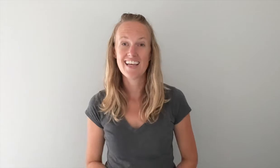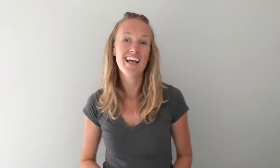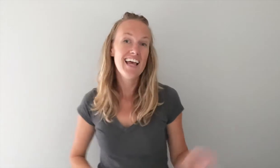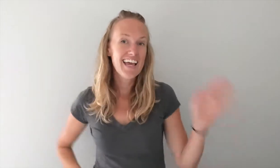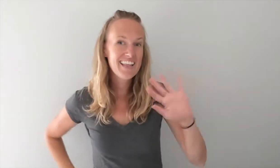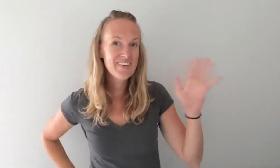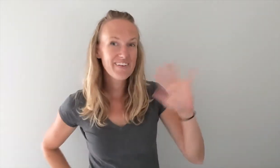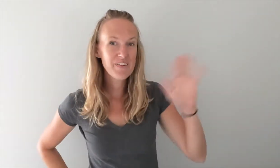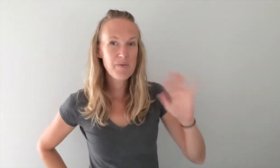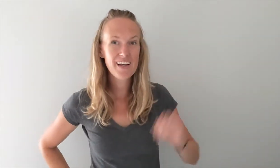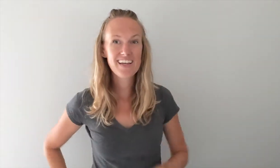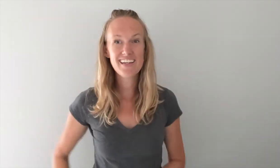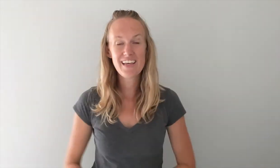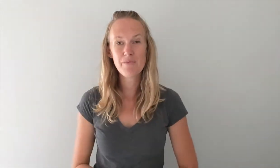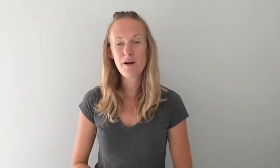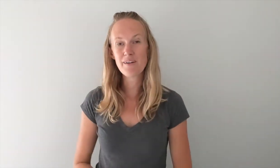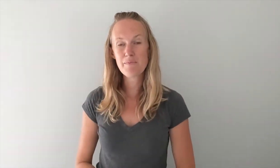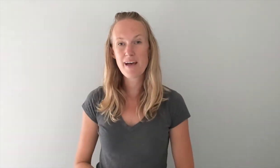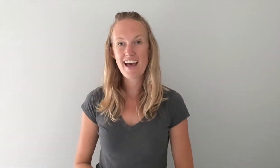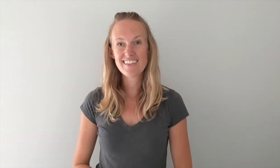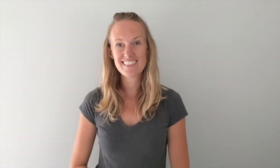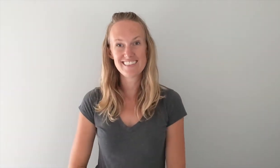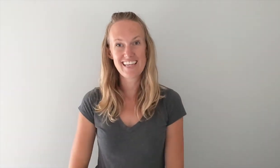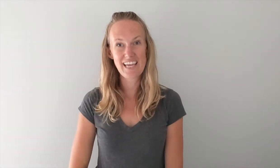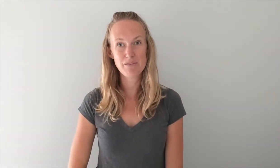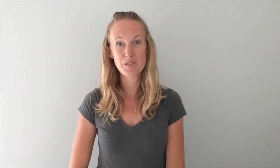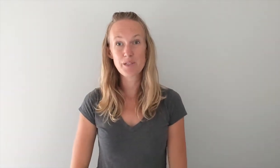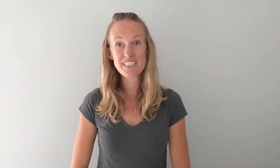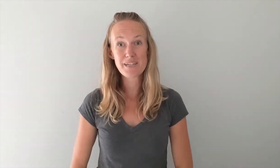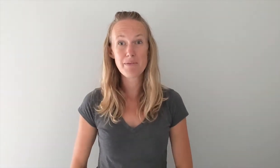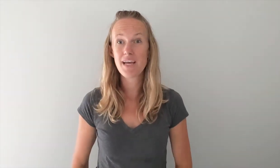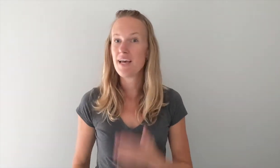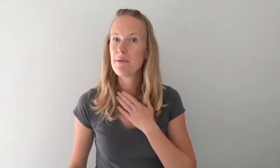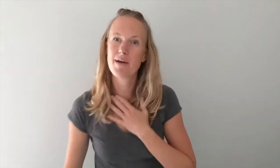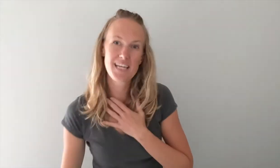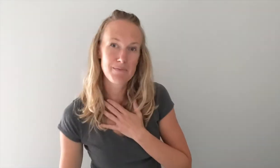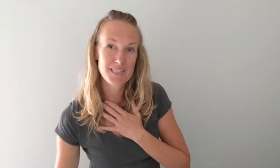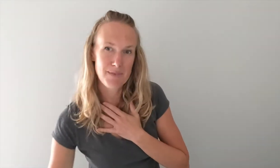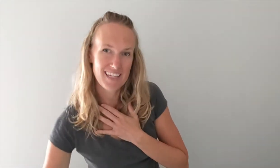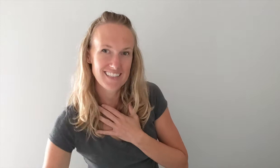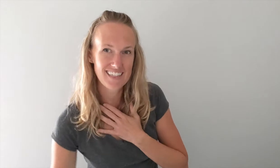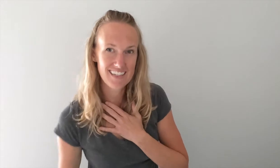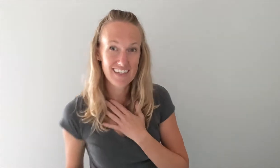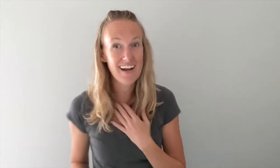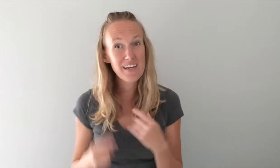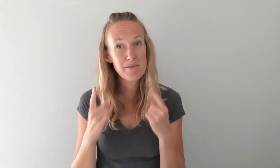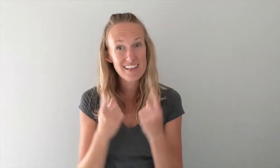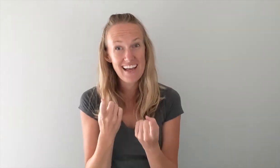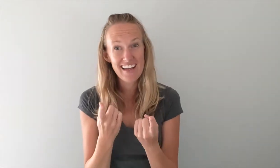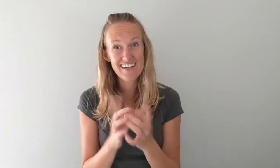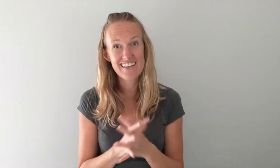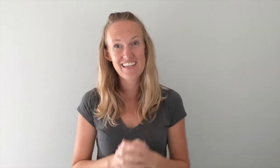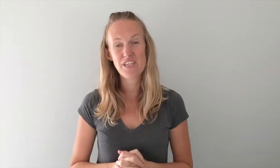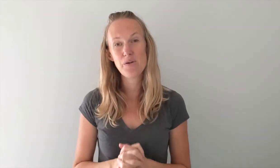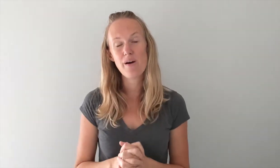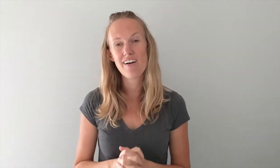Hello everyone and welcome back to sign language worship. My name is Mandy and I am glad that you are